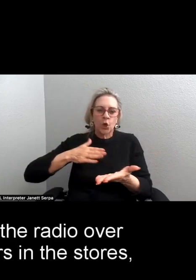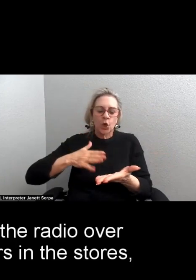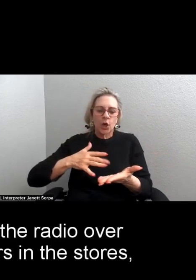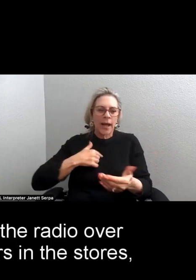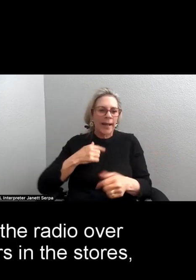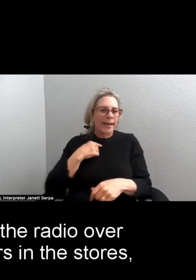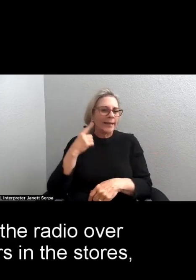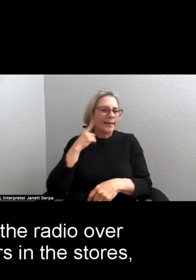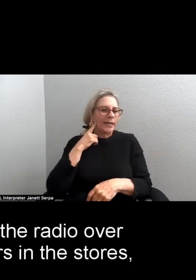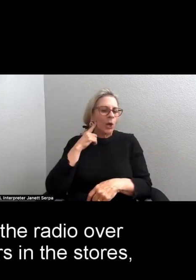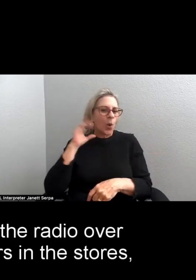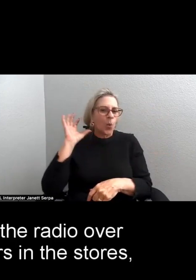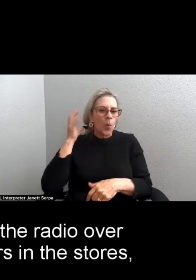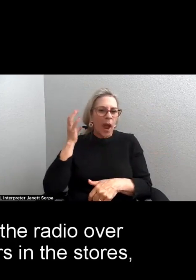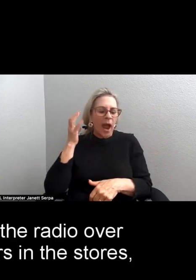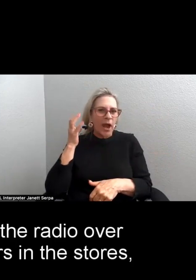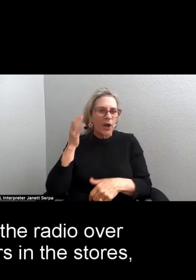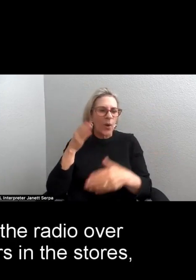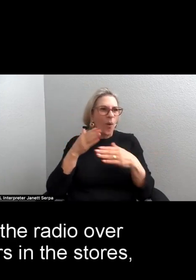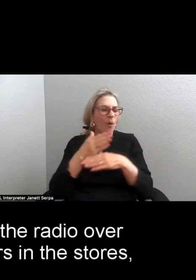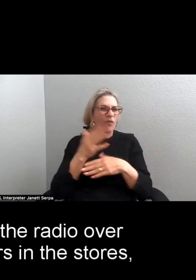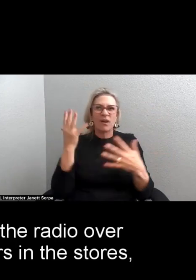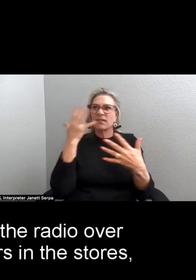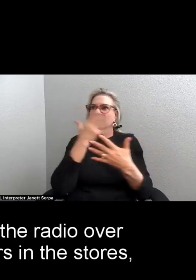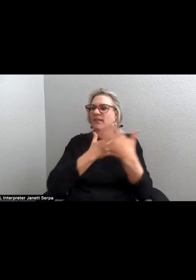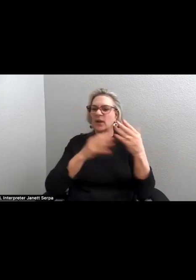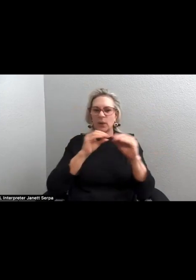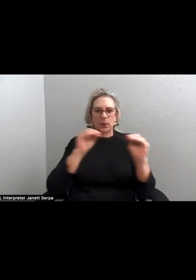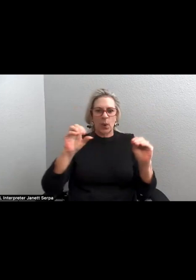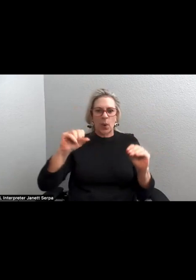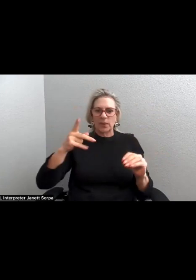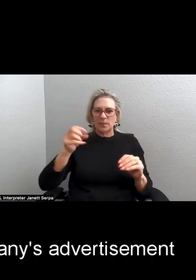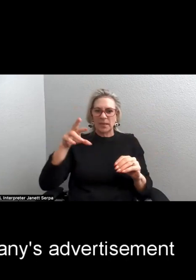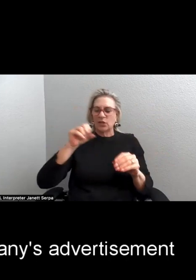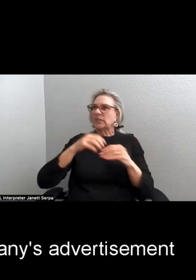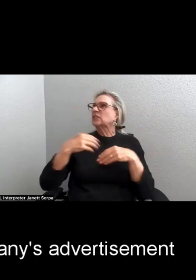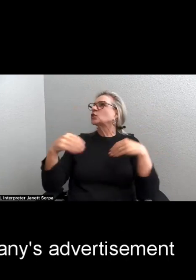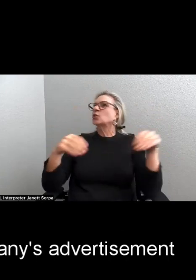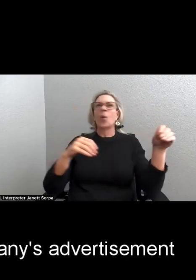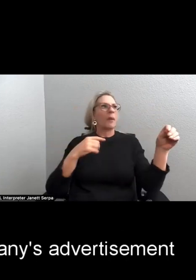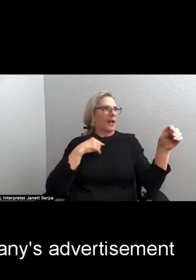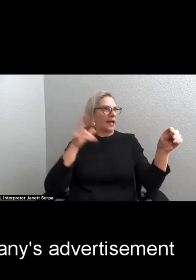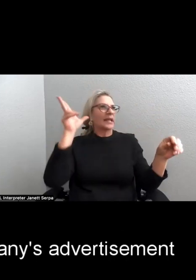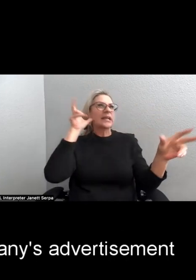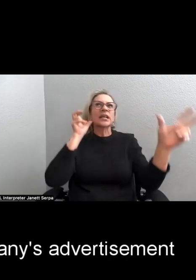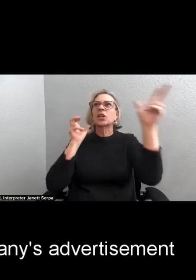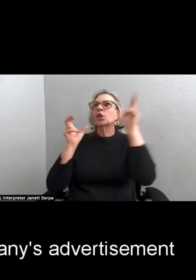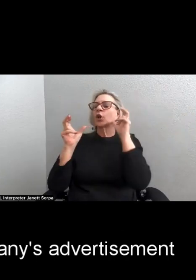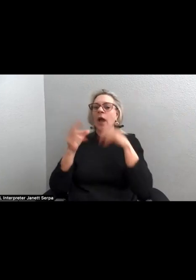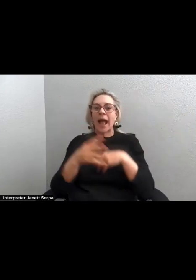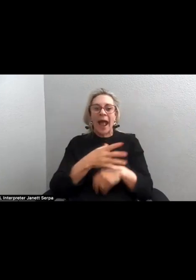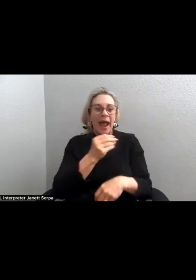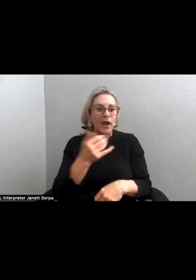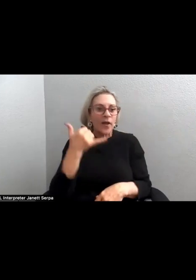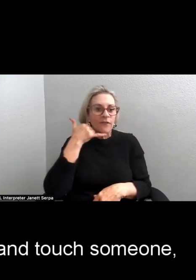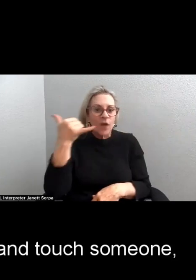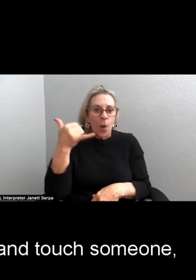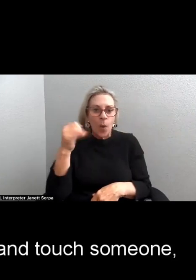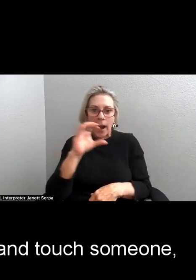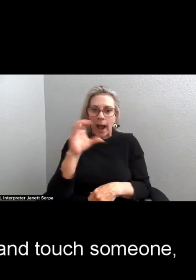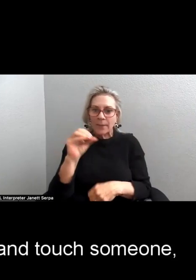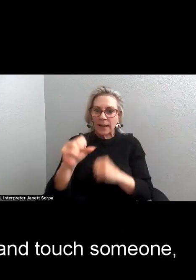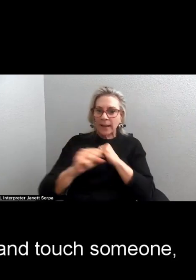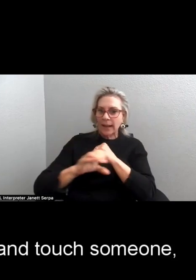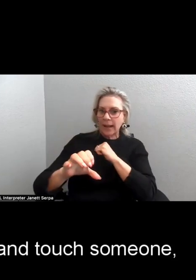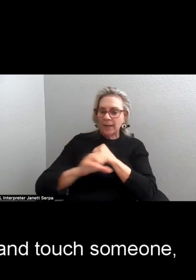radio over invisible speakers in the stores, that the phone company's advertisement asks